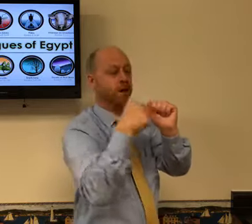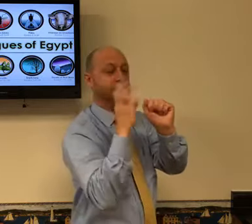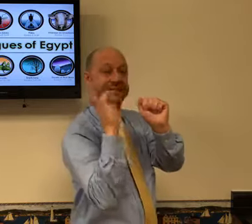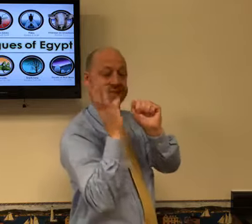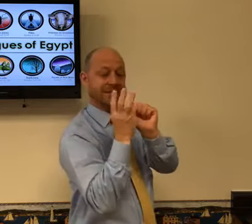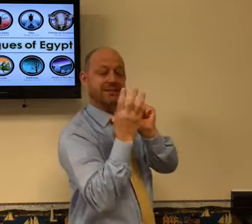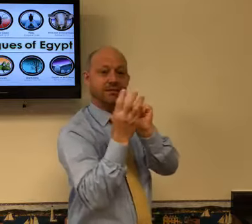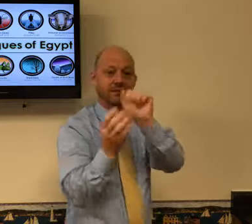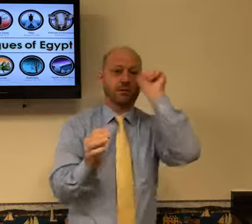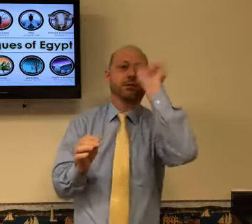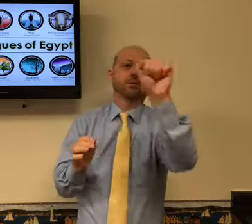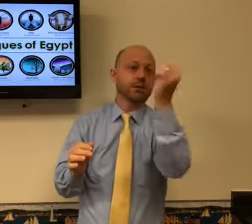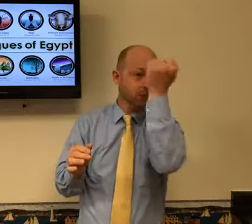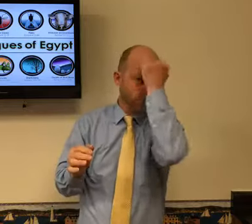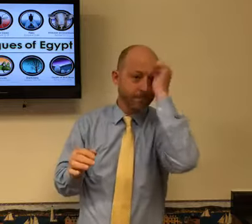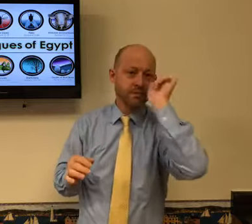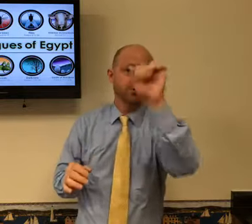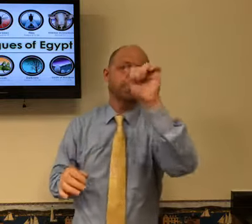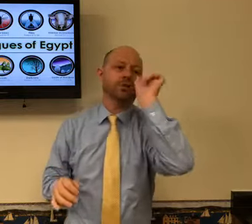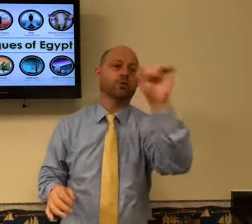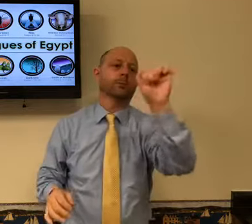your hand. You'll get it on your forehead.